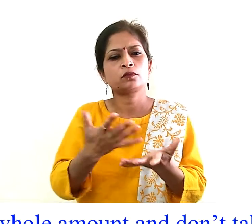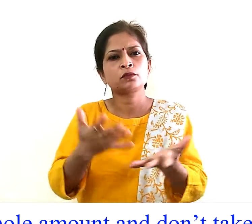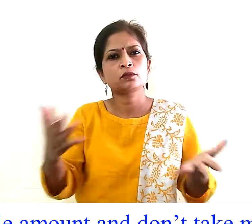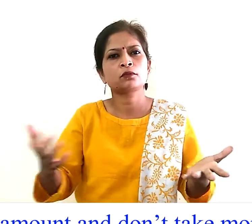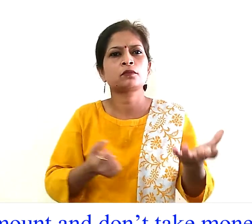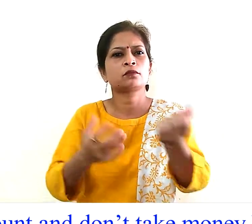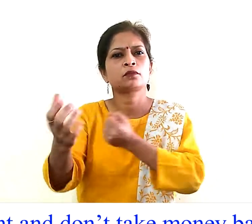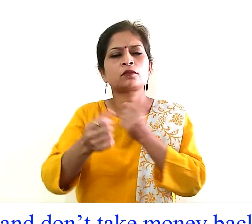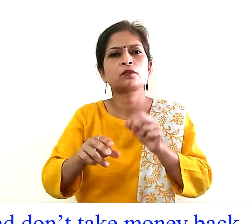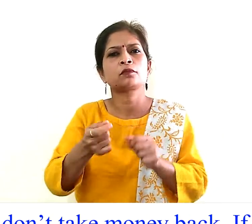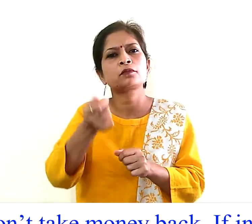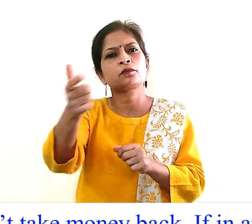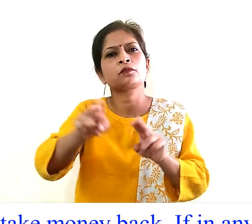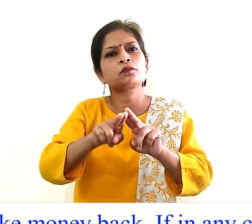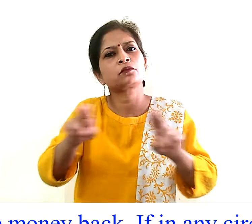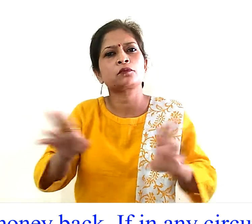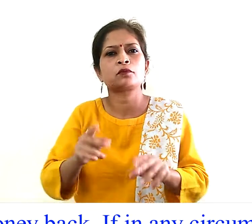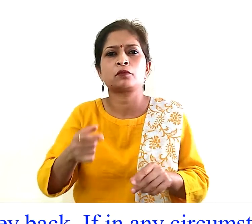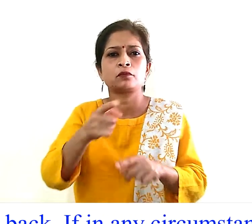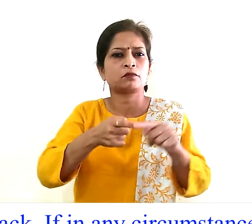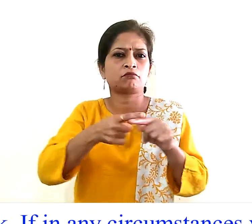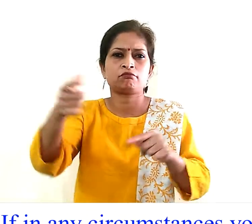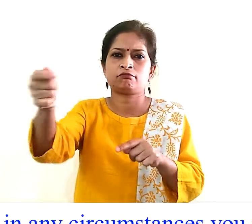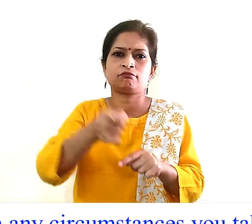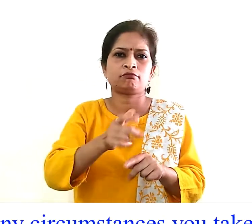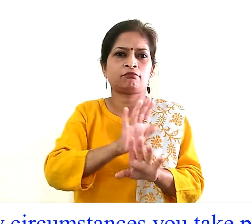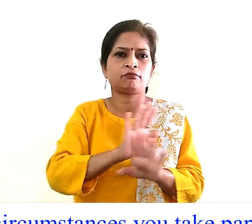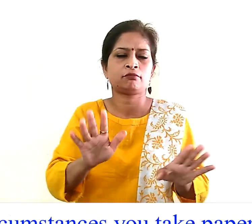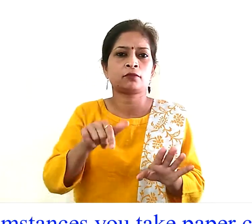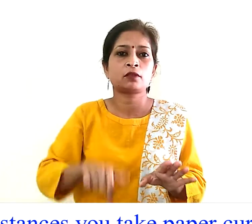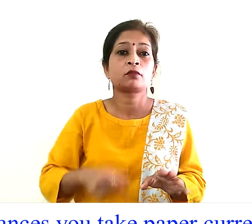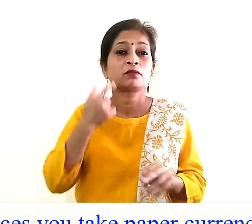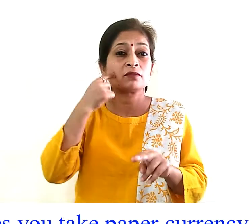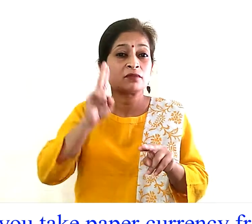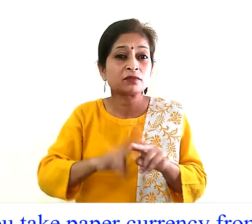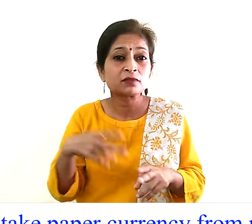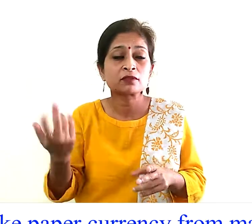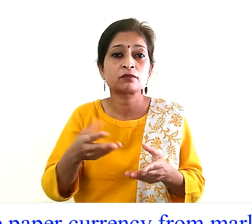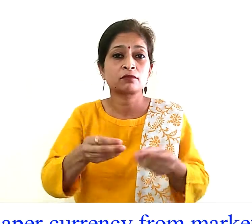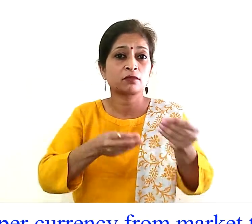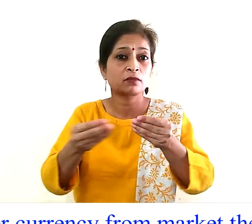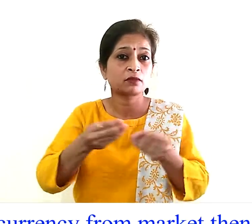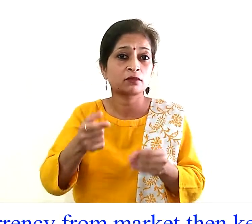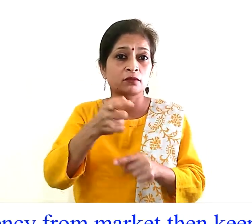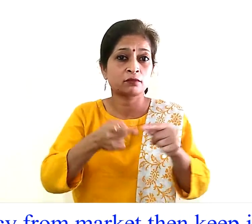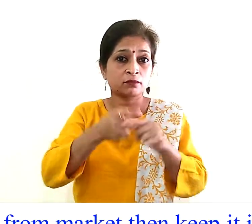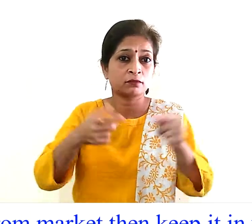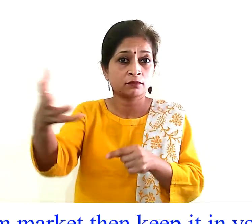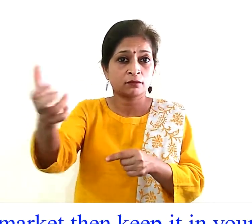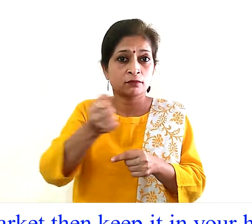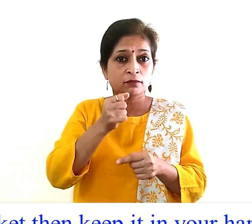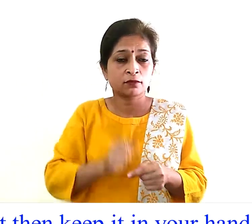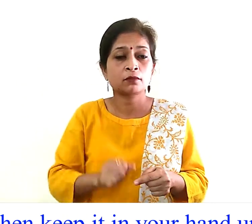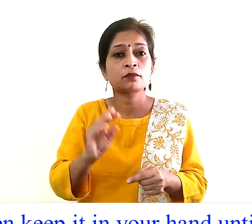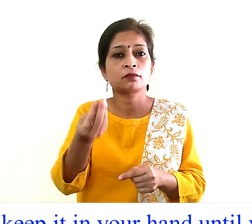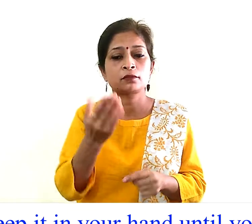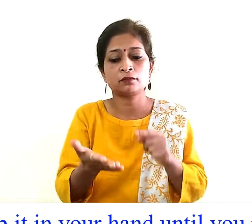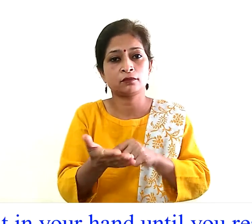and don't take money back if in any circumstances you take paper currency from market then keep it in your hand